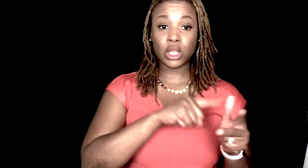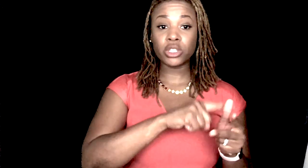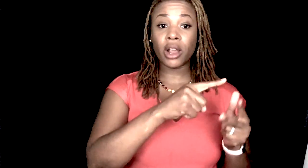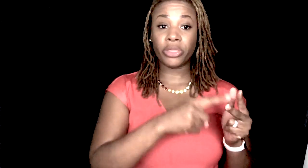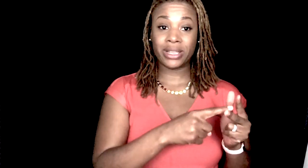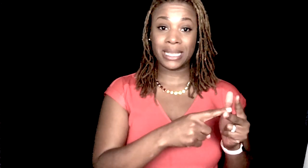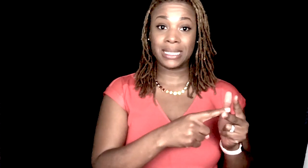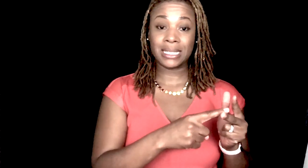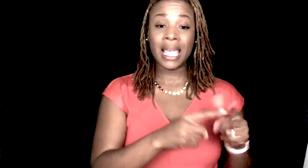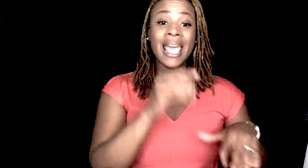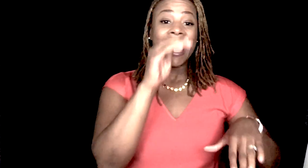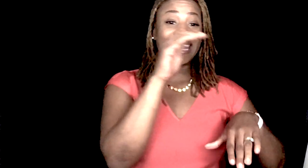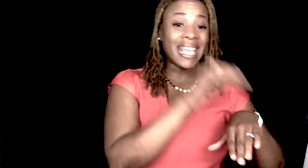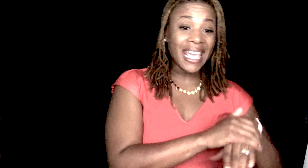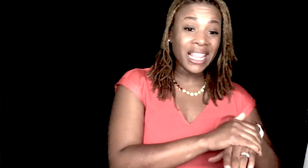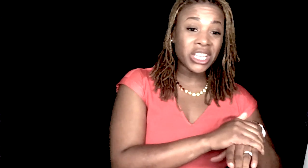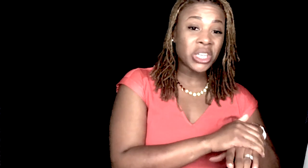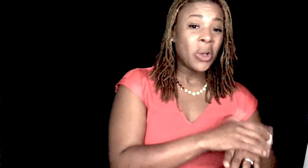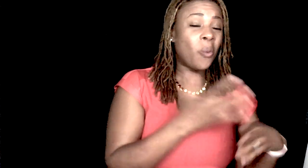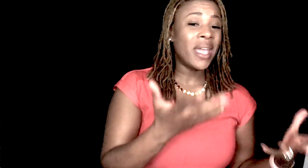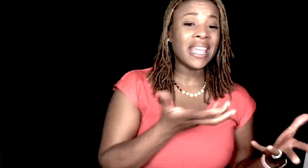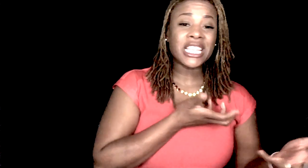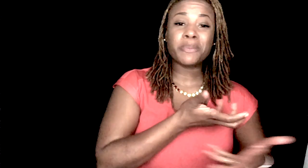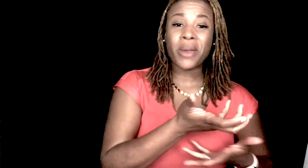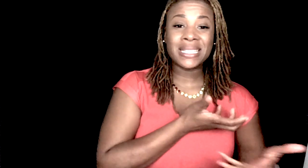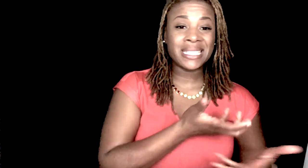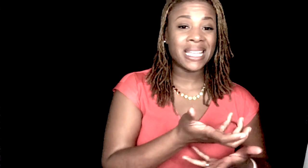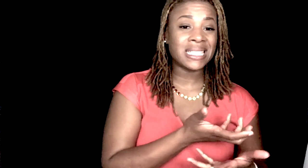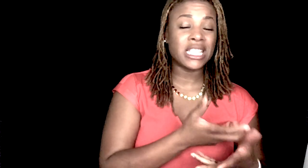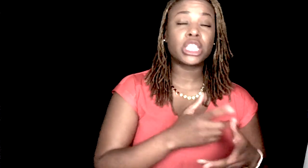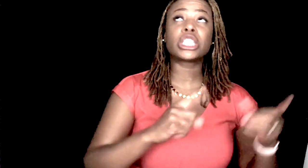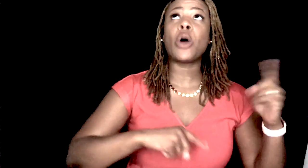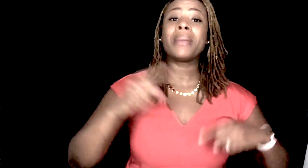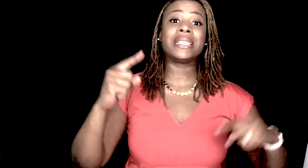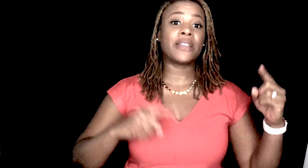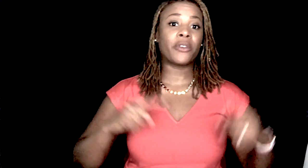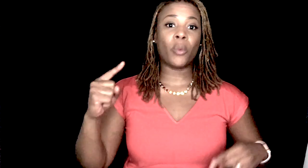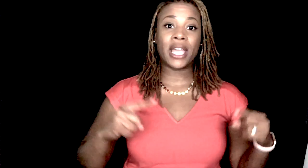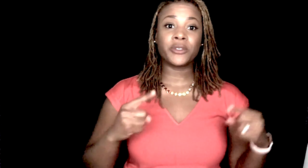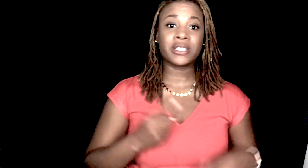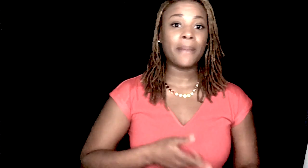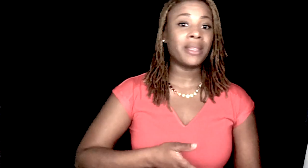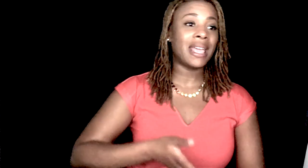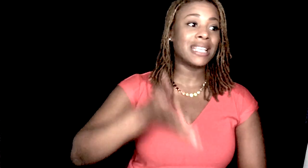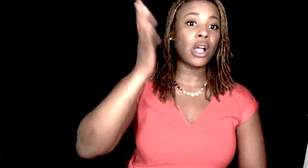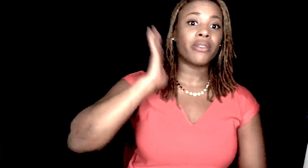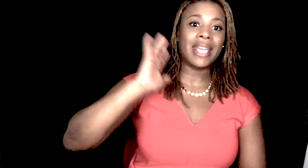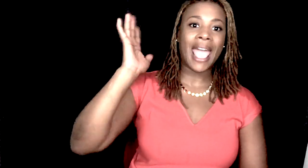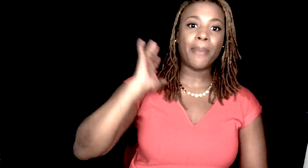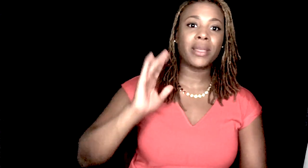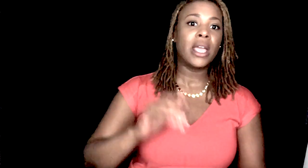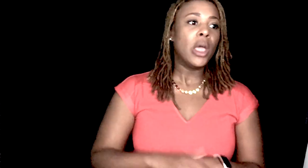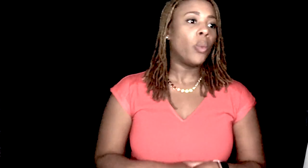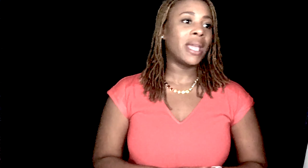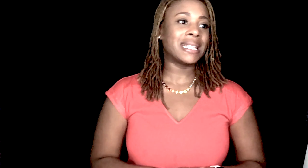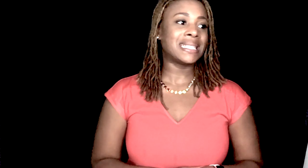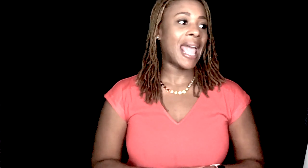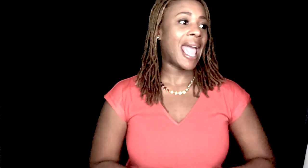Those are our three tenses. In English, we can express tense in so many different ways. For something that has already happened, we can say,